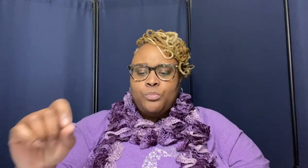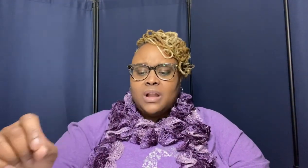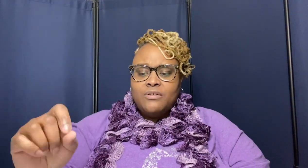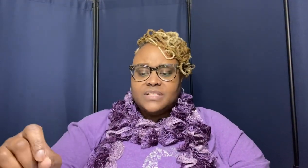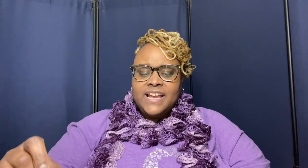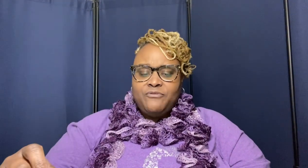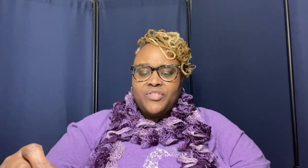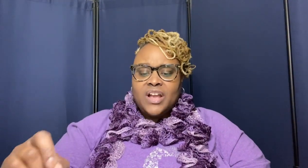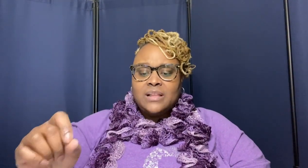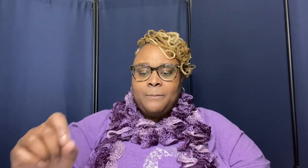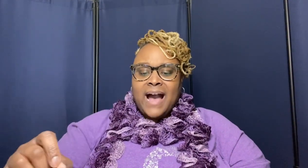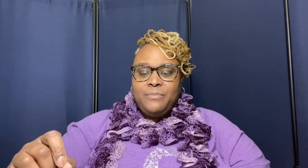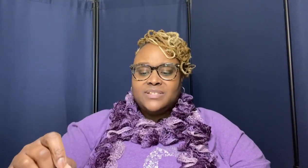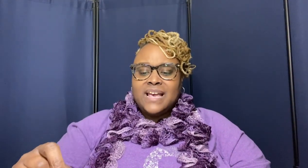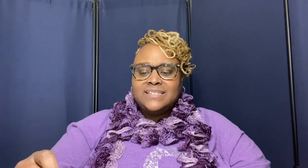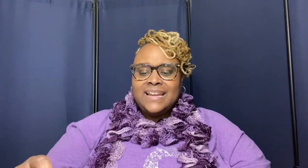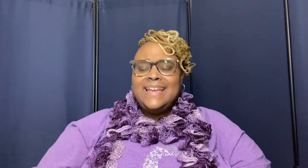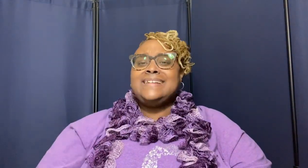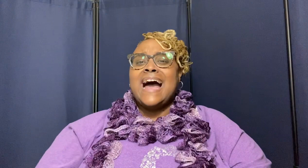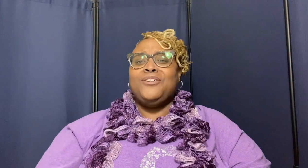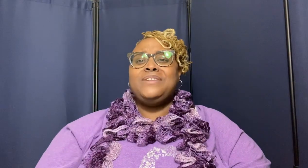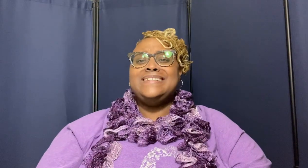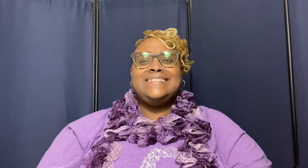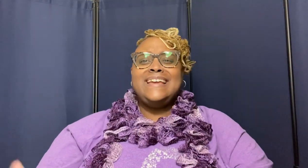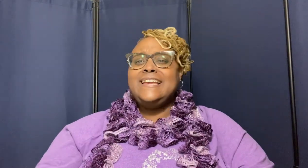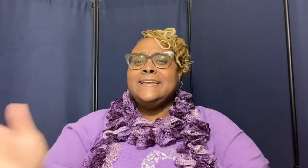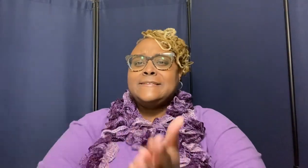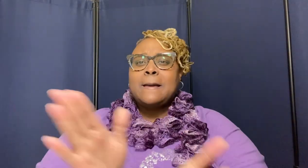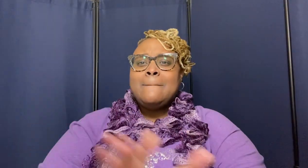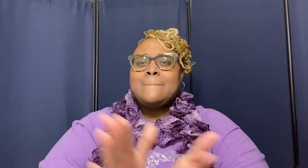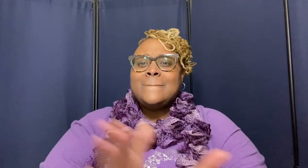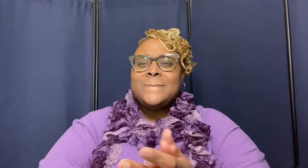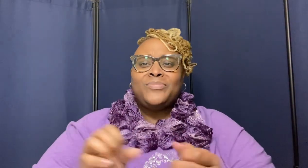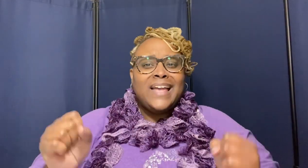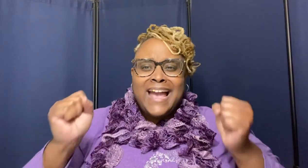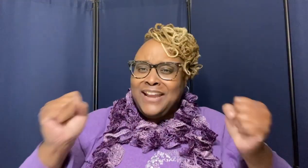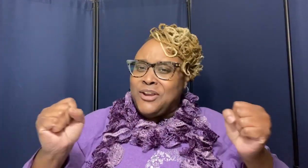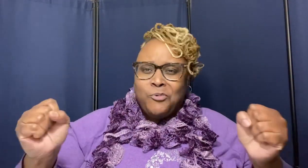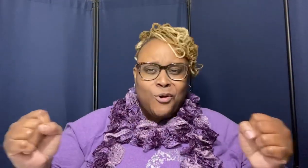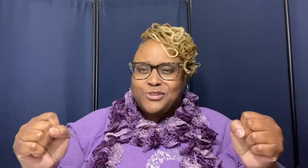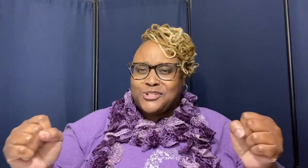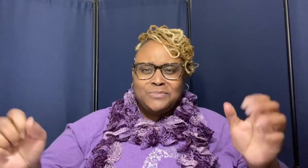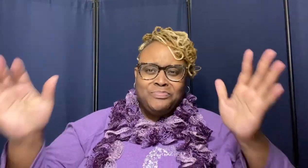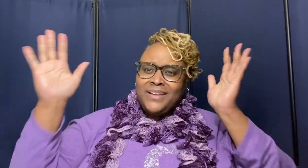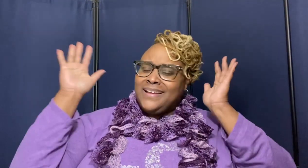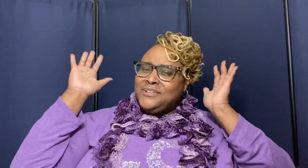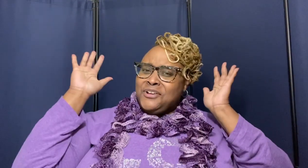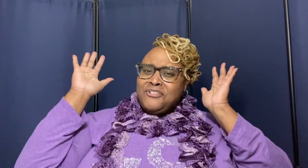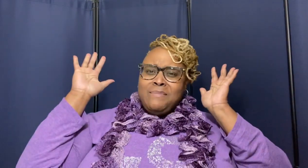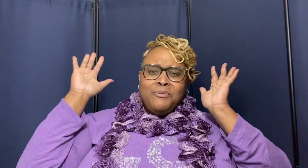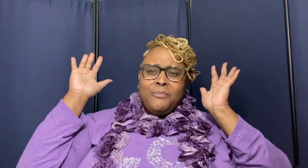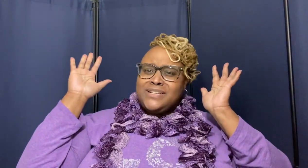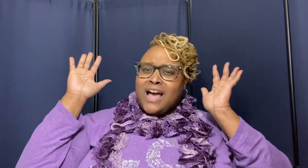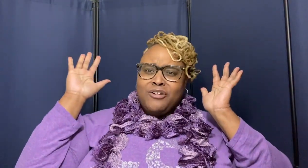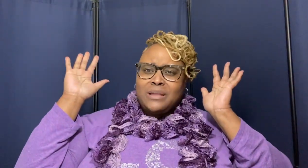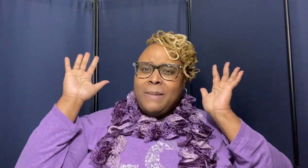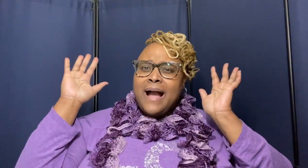lost everything the bible says that he got on his knees and he worshiped do you remember when we talked about